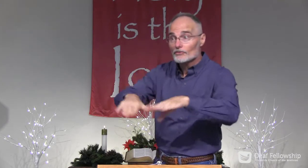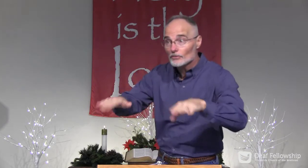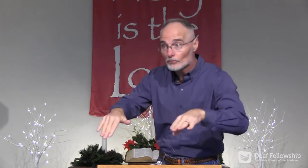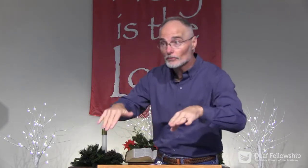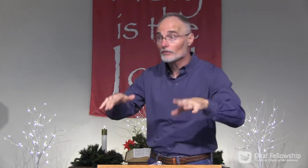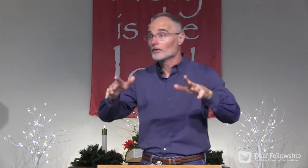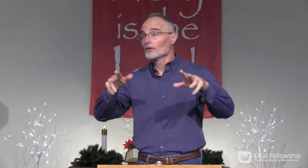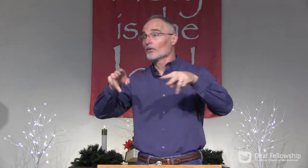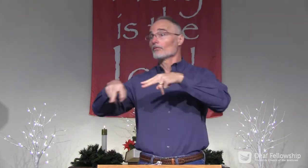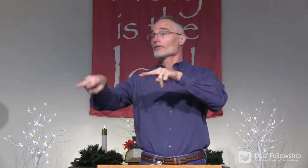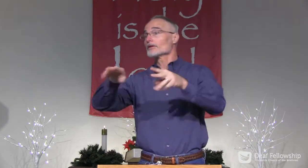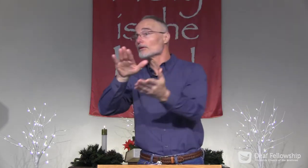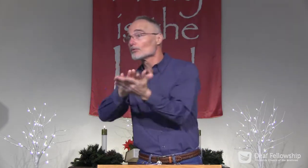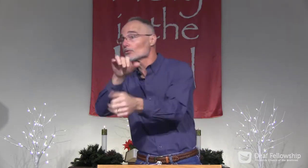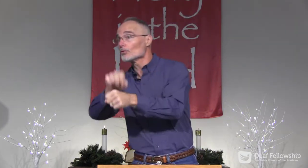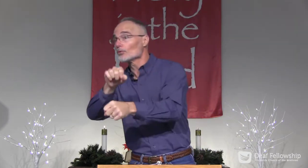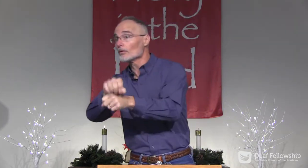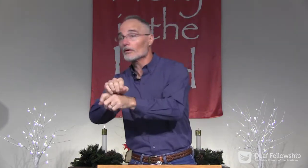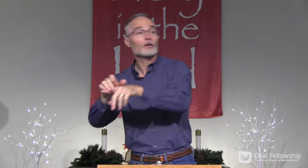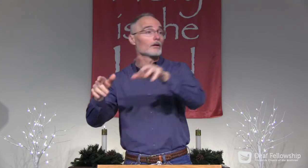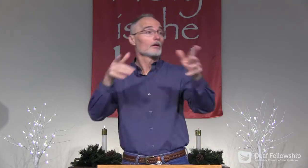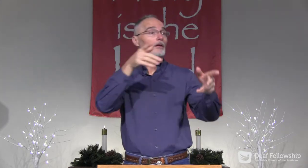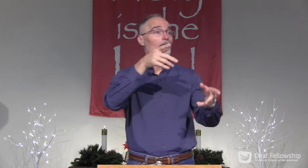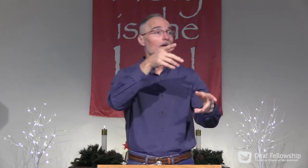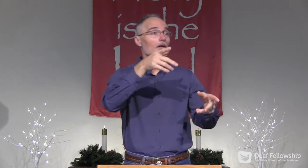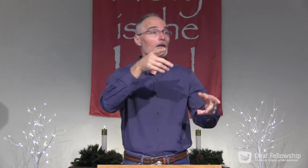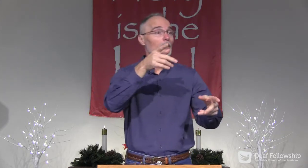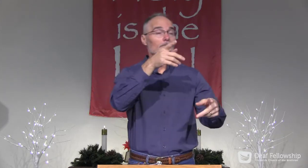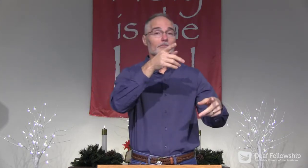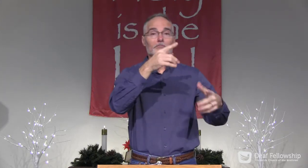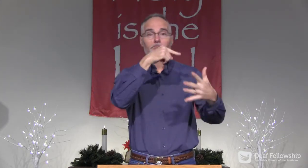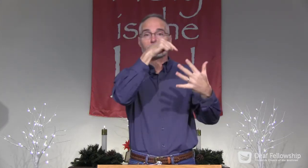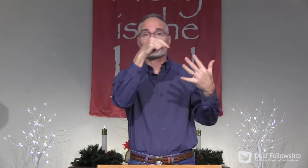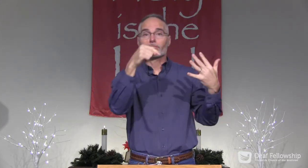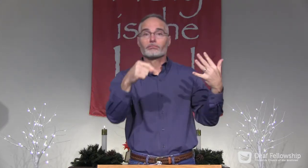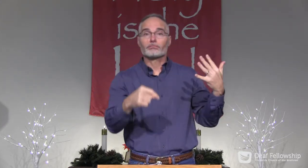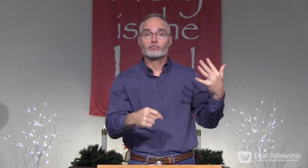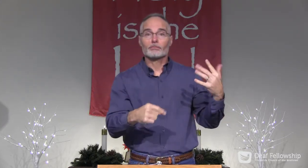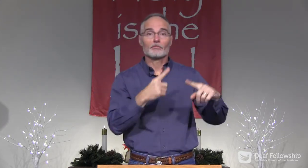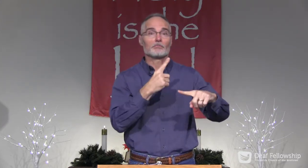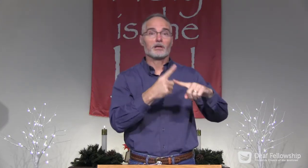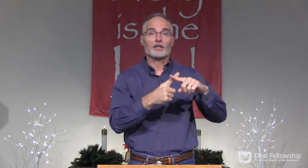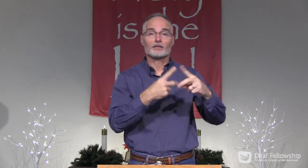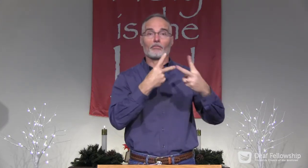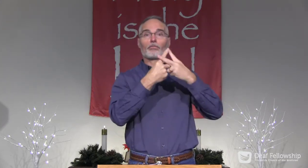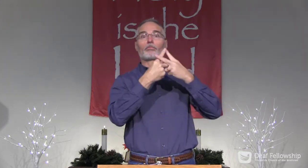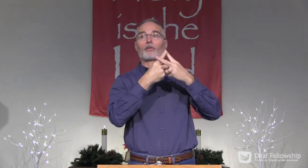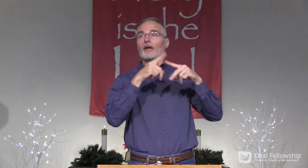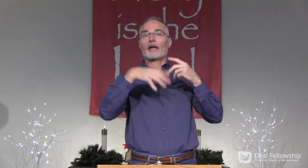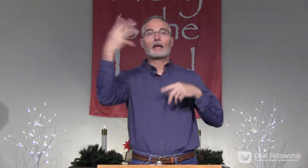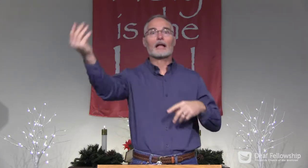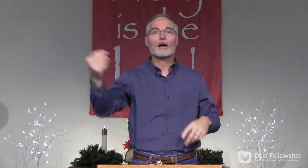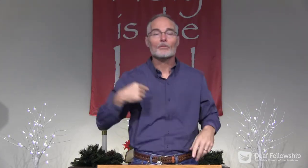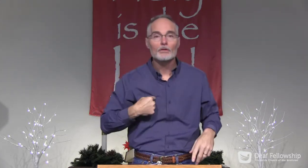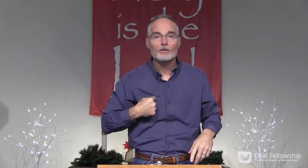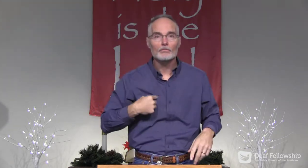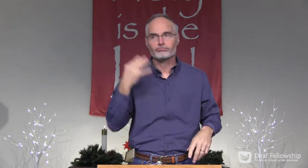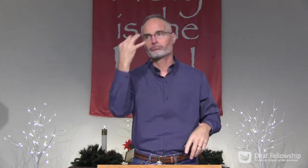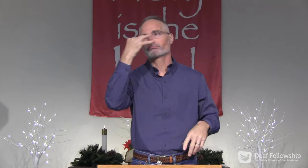trying to work from home and teach our kids from home and make sure they're doing their schoolwork. And, you know, all of these things we've tried to juggle and